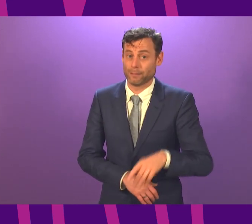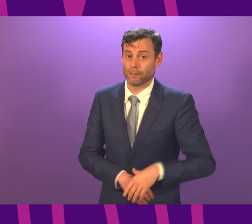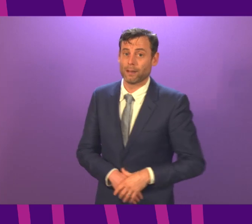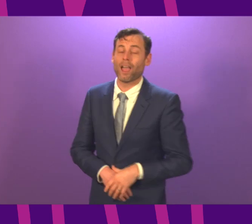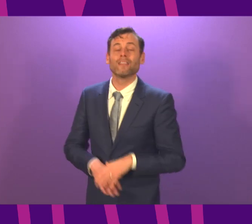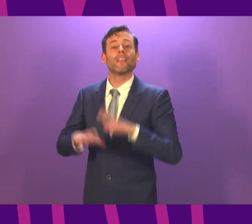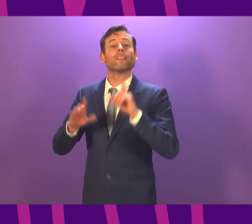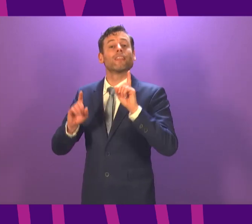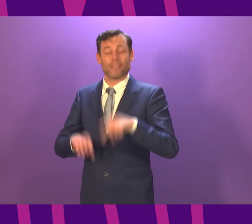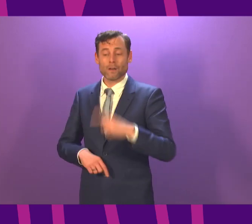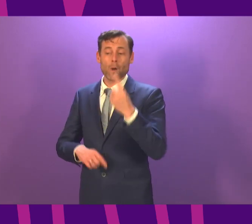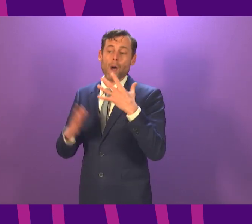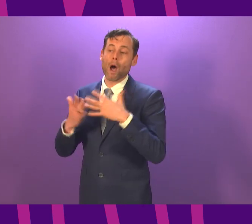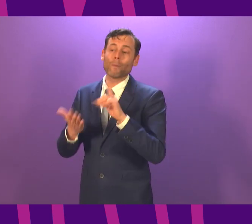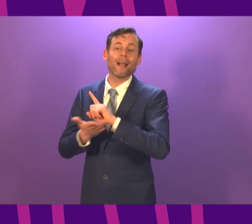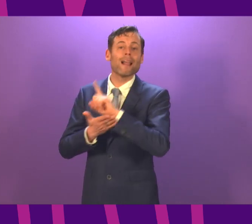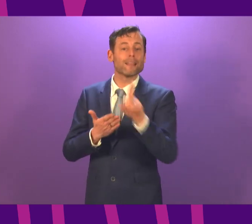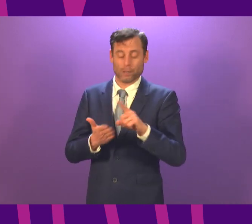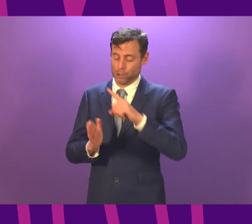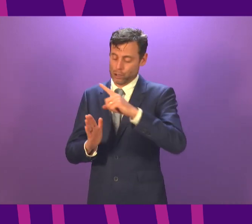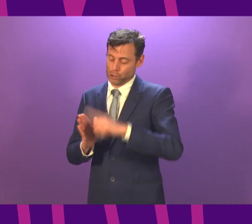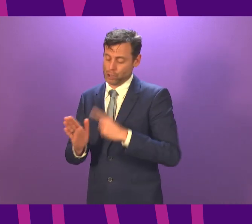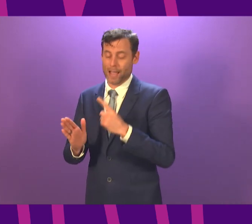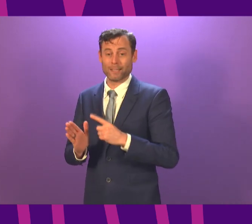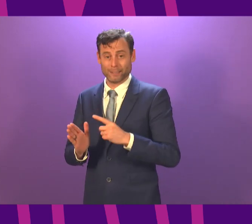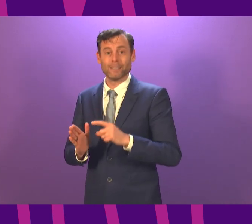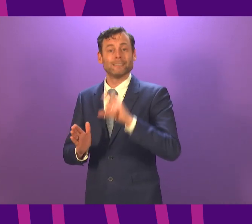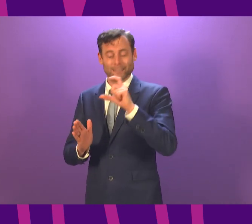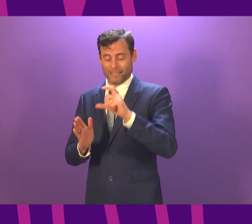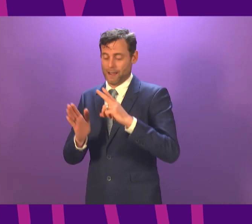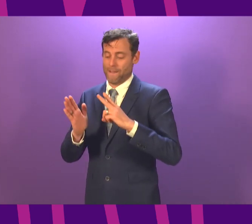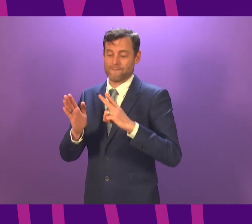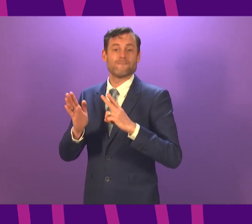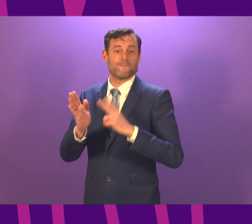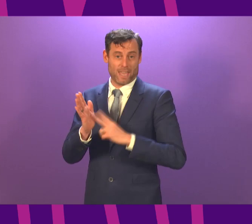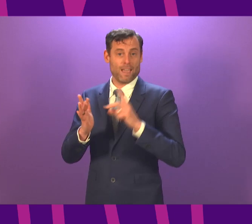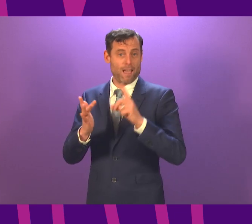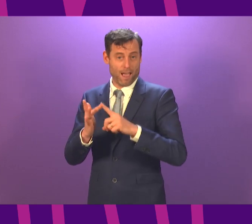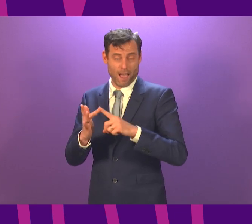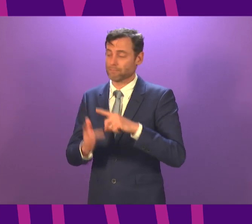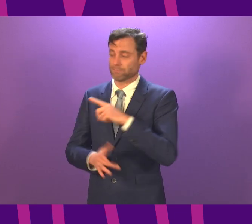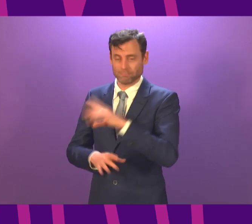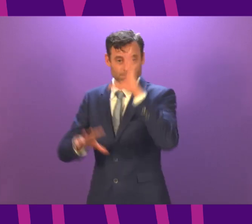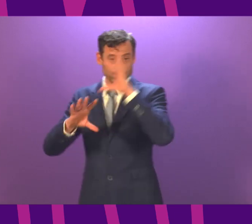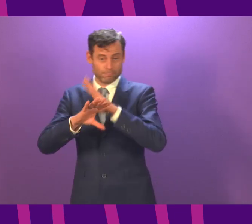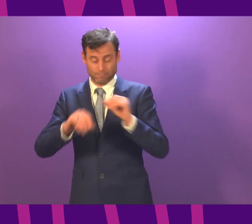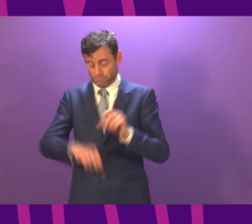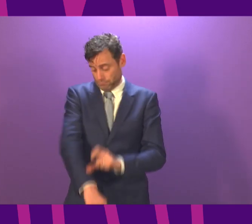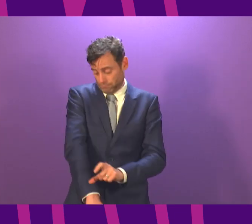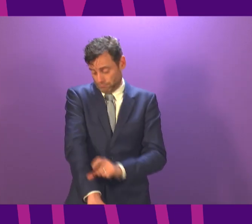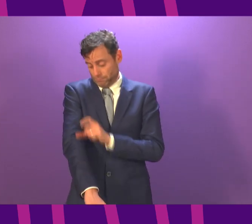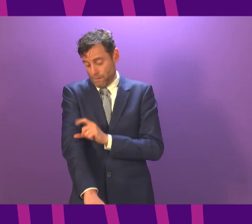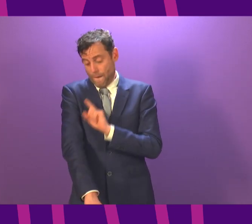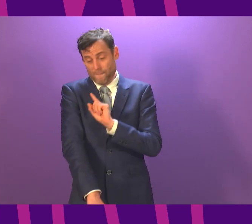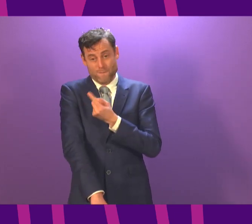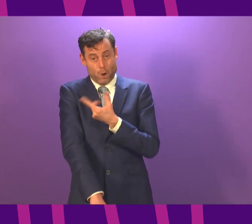a statement from the Joint Committee on Vaccination and Immunisation said, and I quote them, short-term, short vaccine efficacy from the first